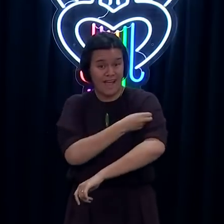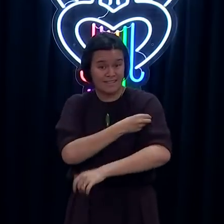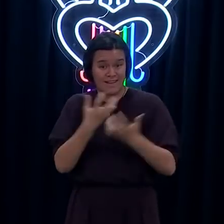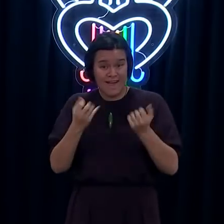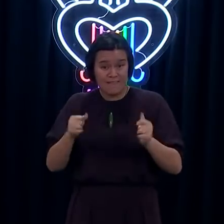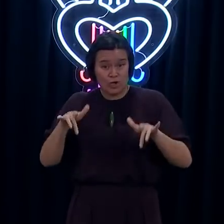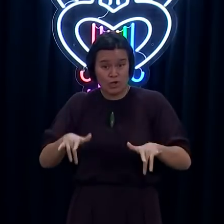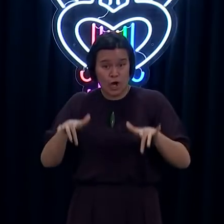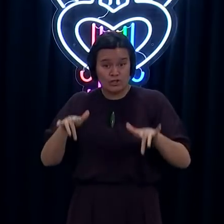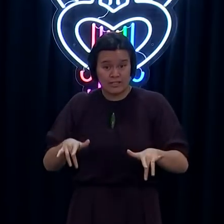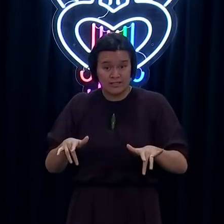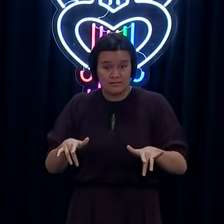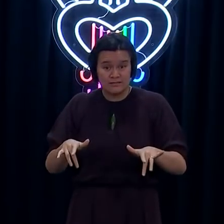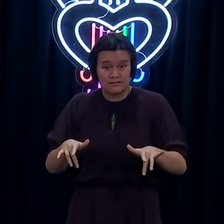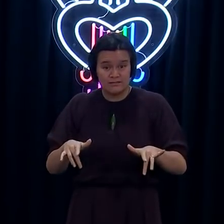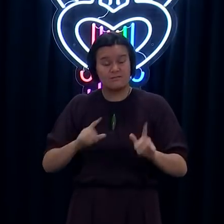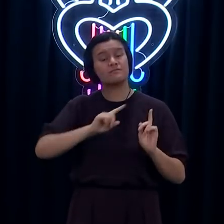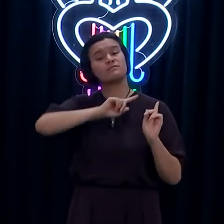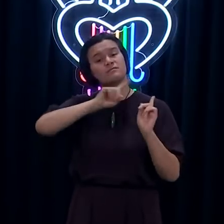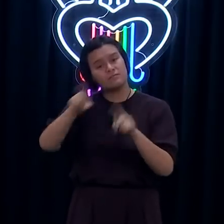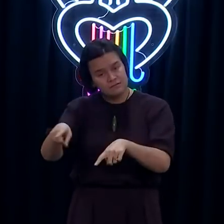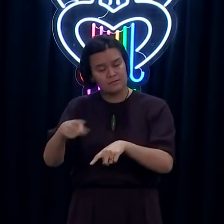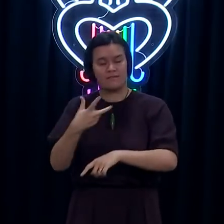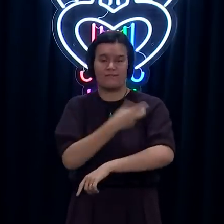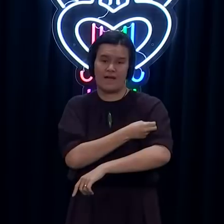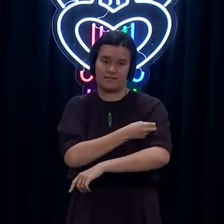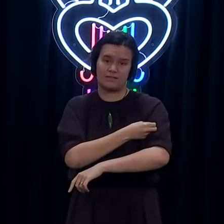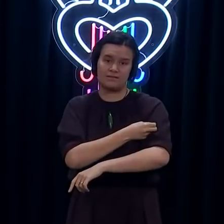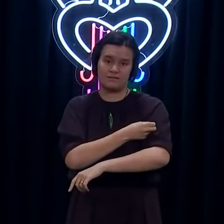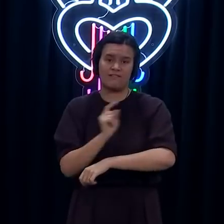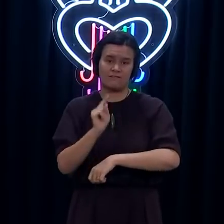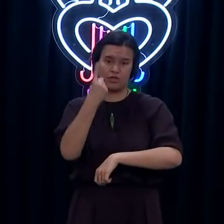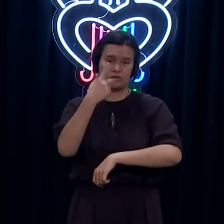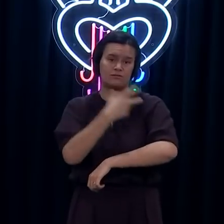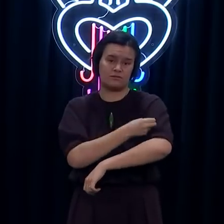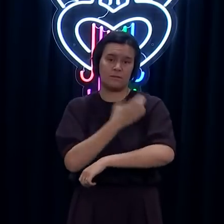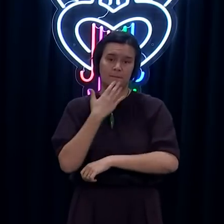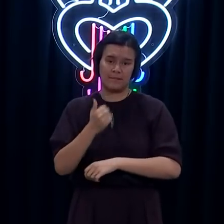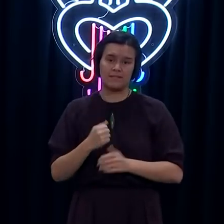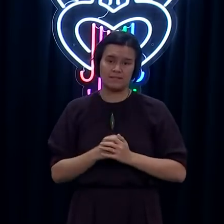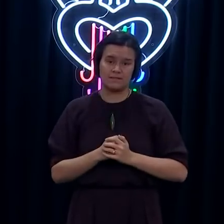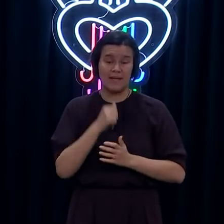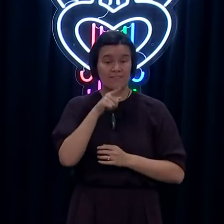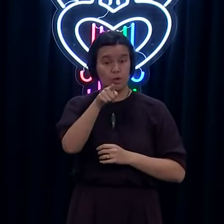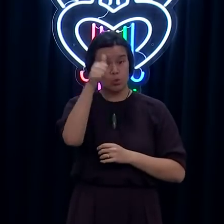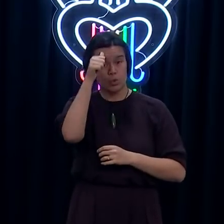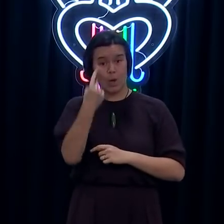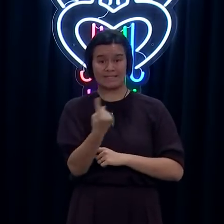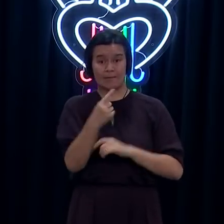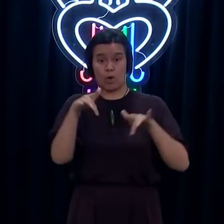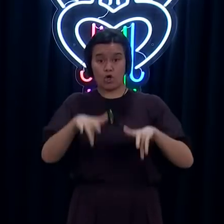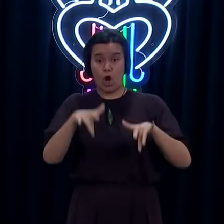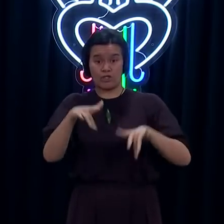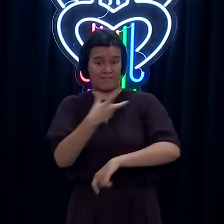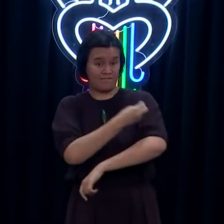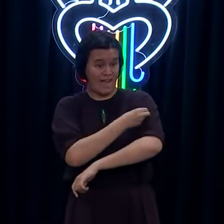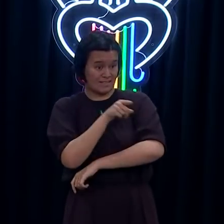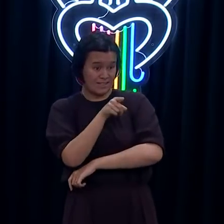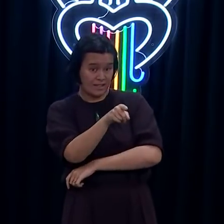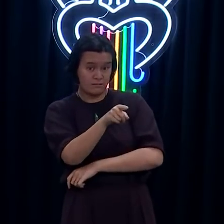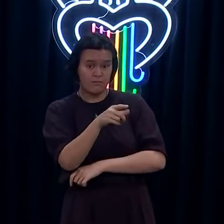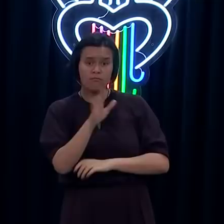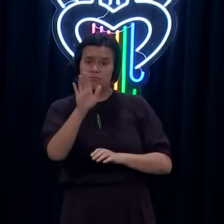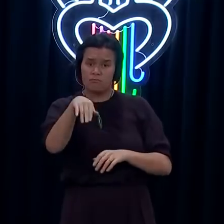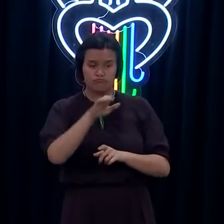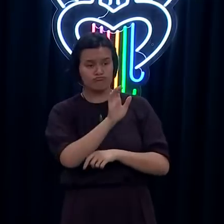thing to do today. Make sure it's getting your first dose. And if you know someone who hasn't been vaccinated, call or reach out to